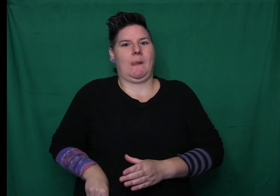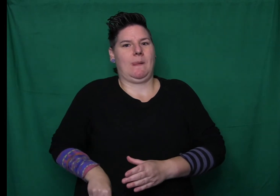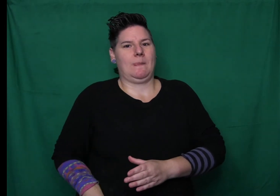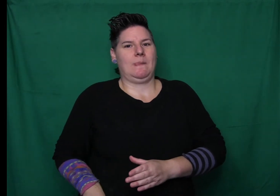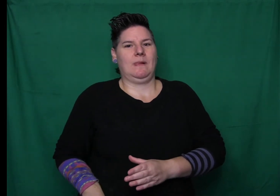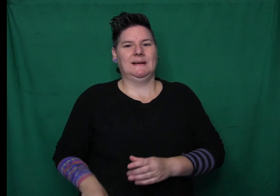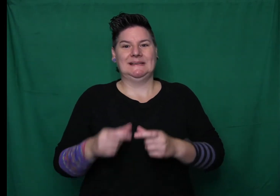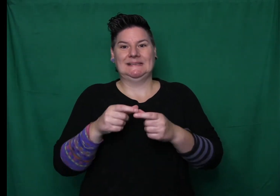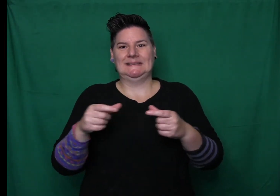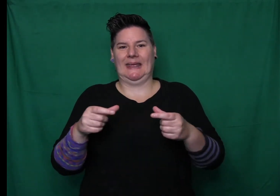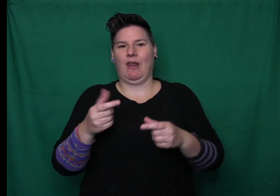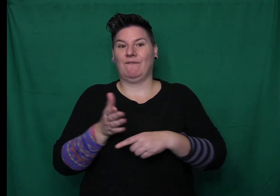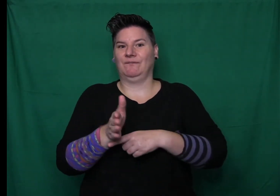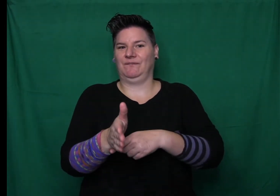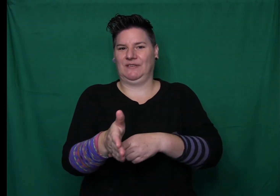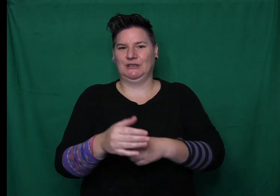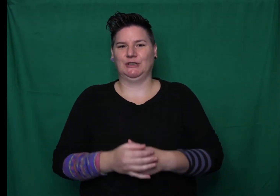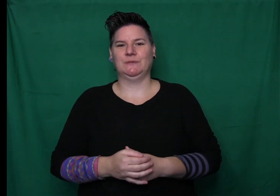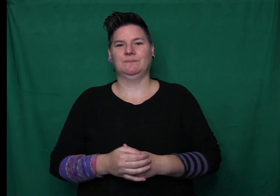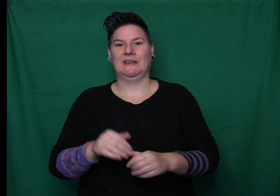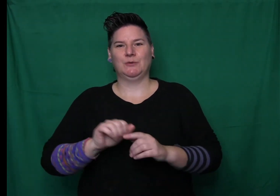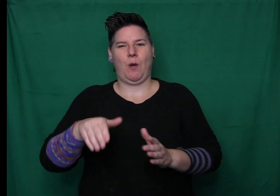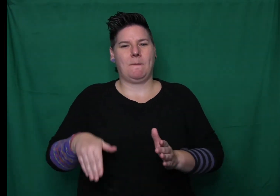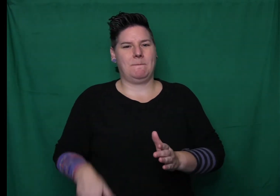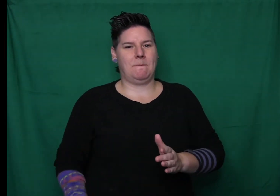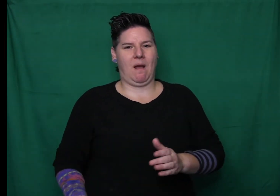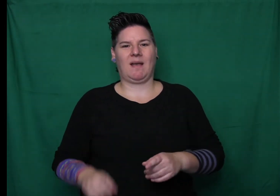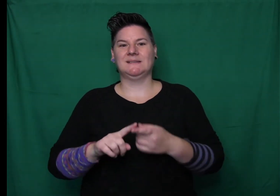I've been working really hard and you've just got to come.